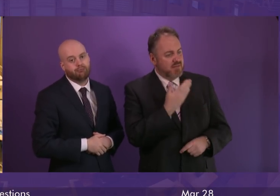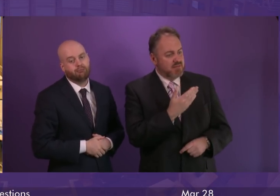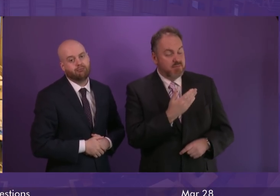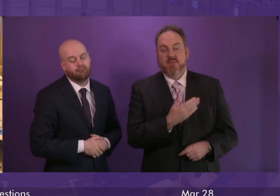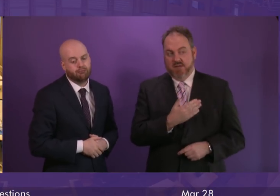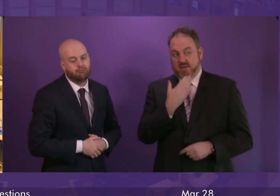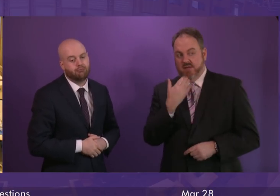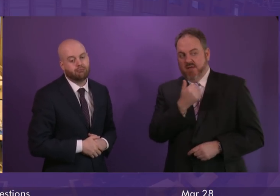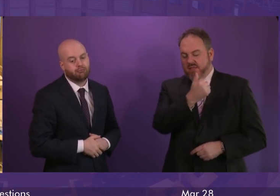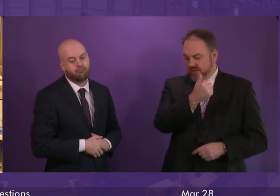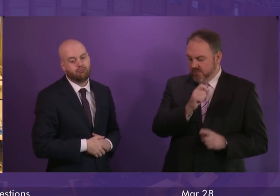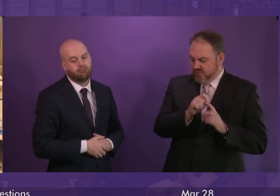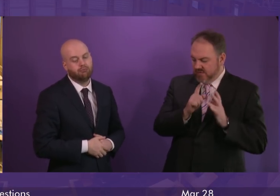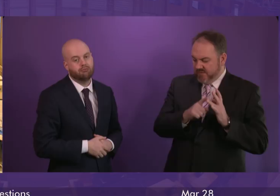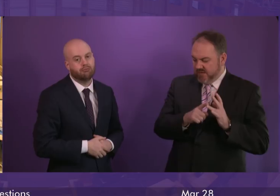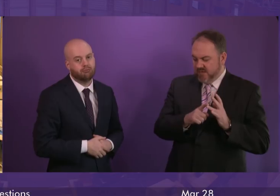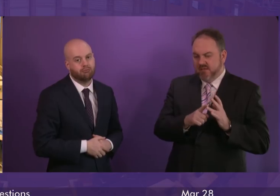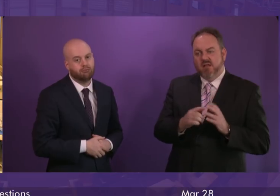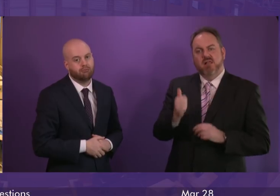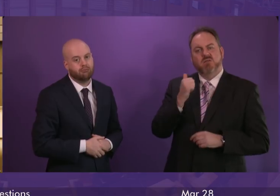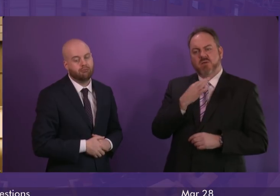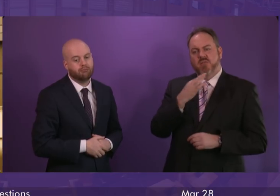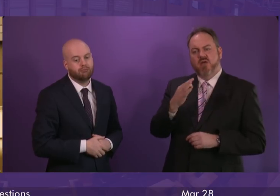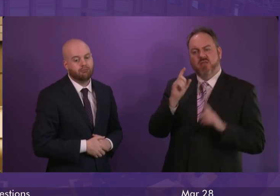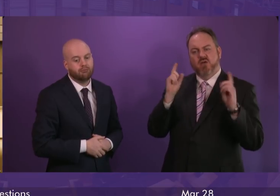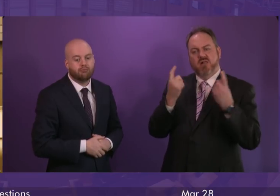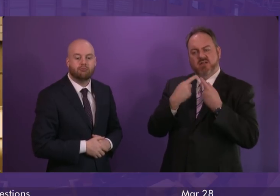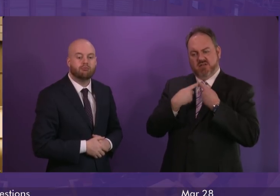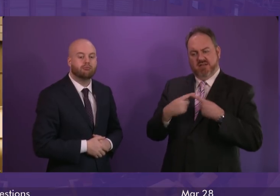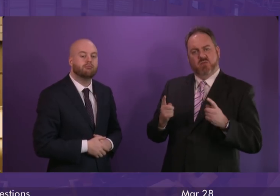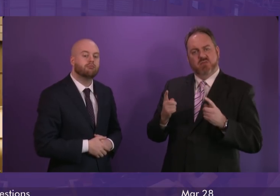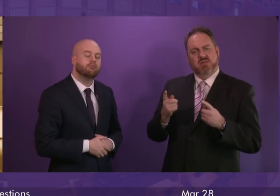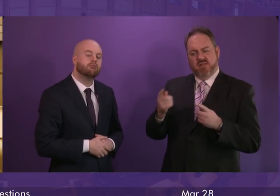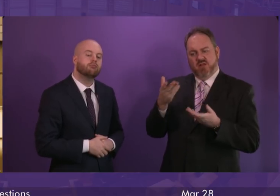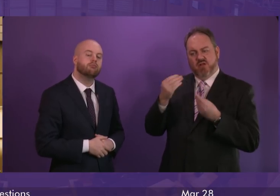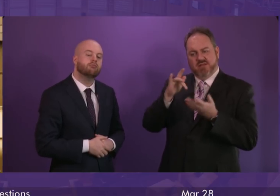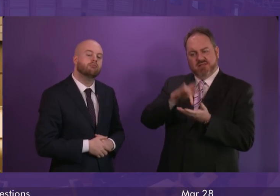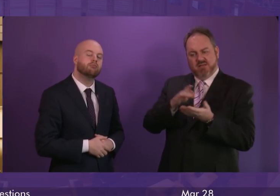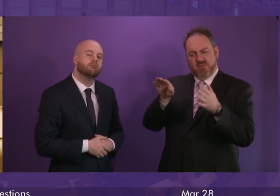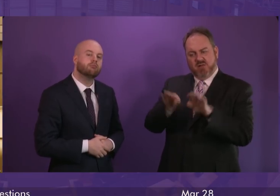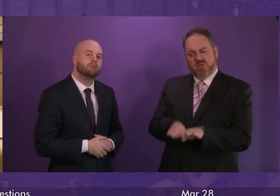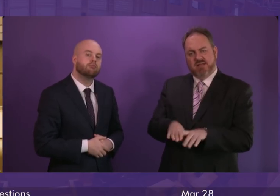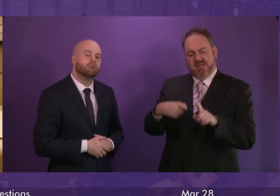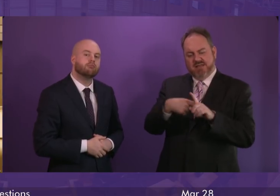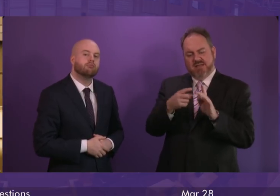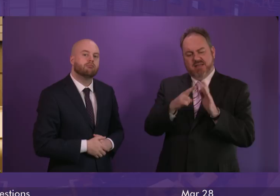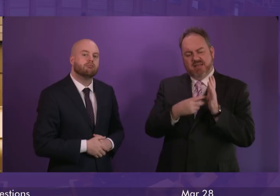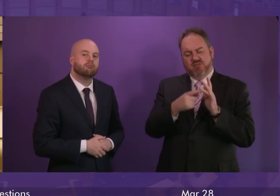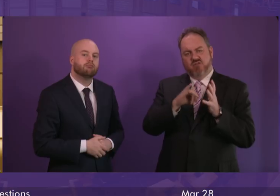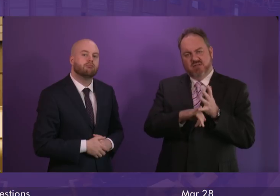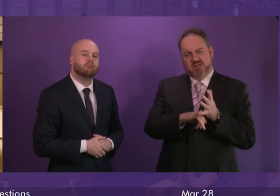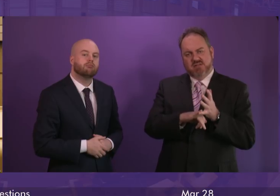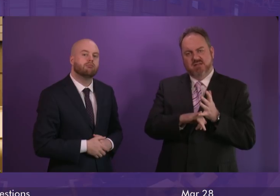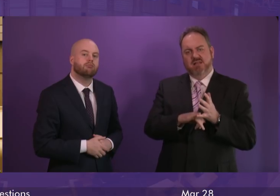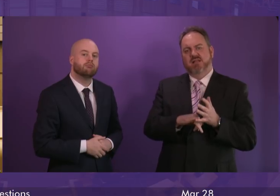Thank you, President of the Last week, Perth College UHI announced the closure of its learning centres in Kinross, Kreef and Blairgowrie.